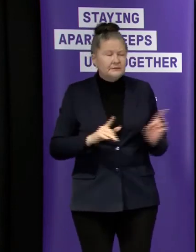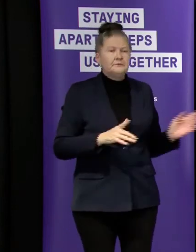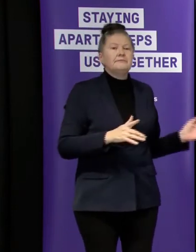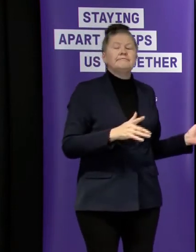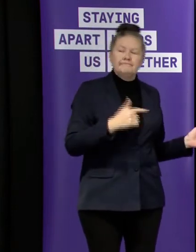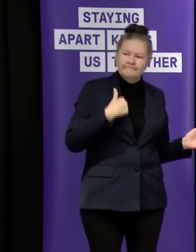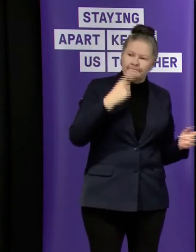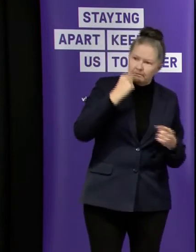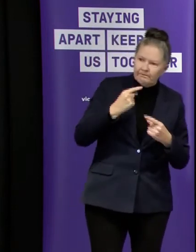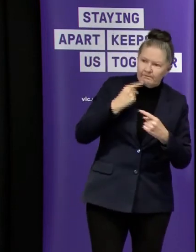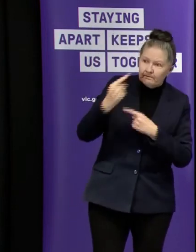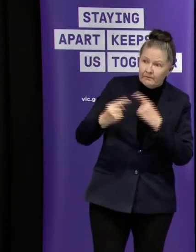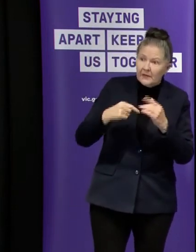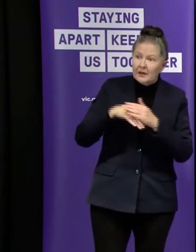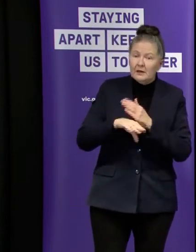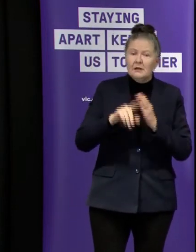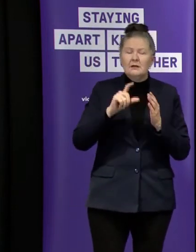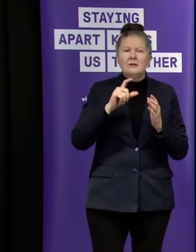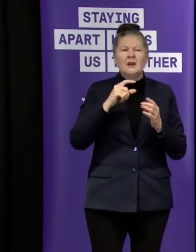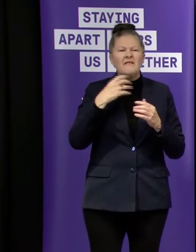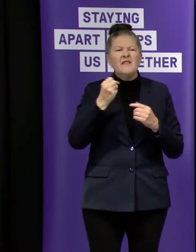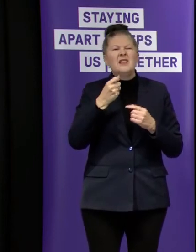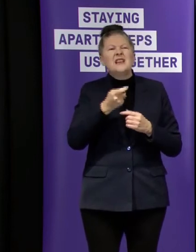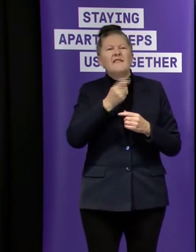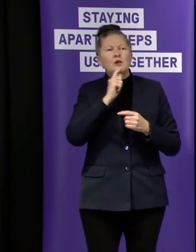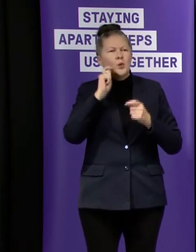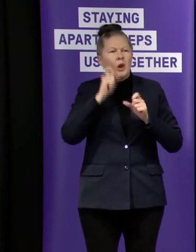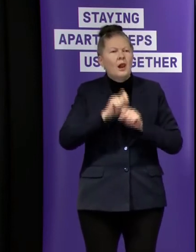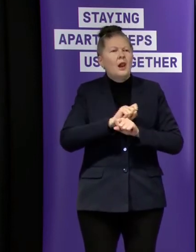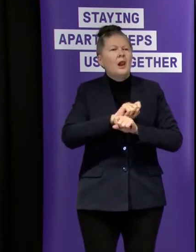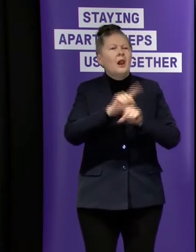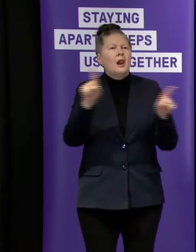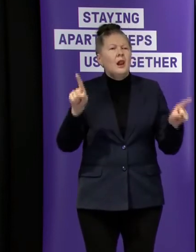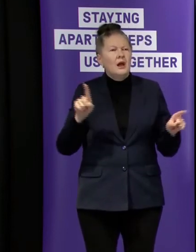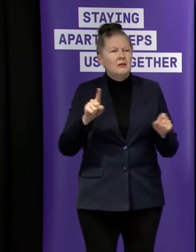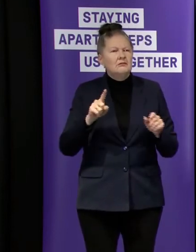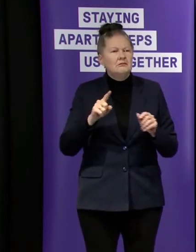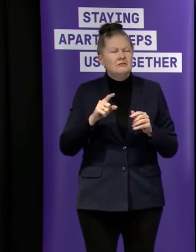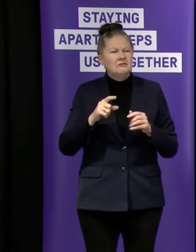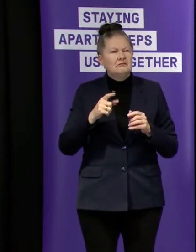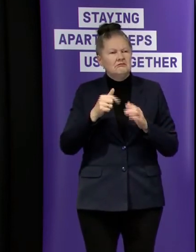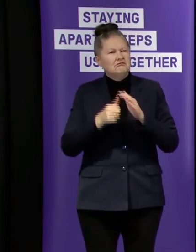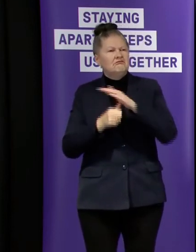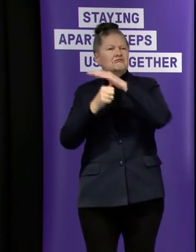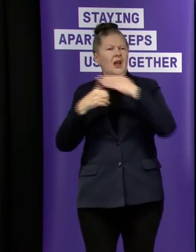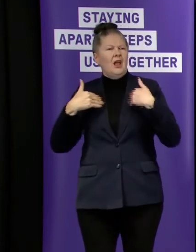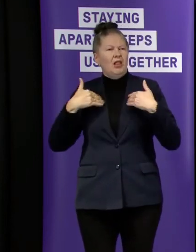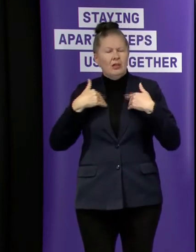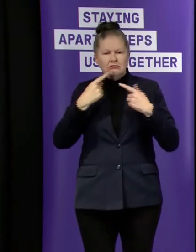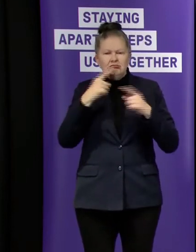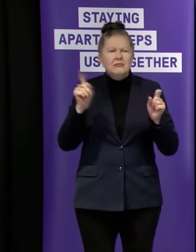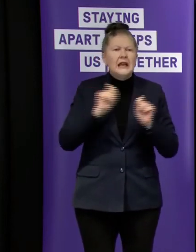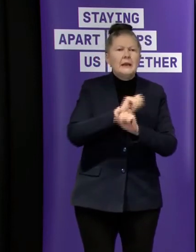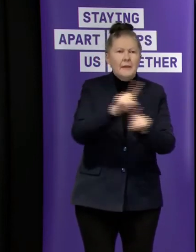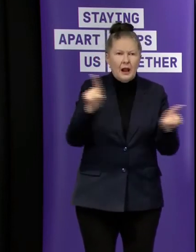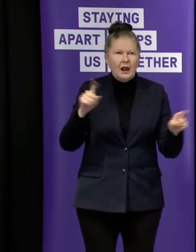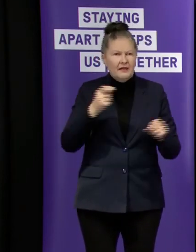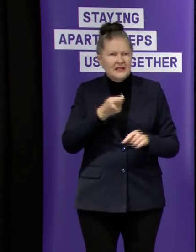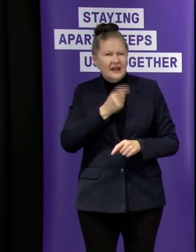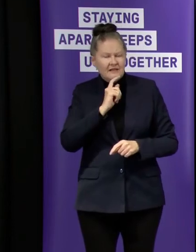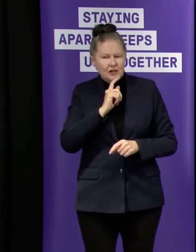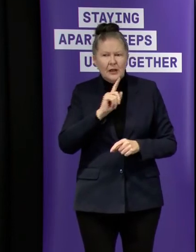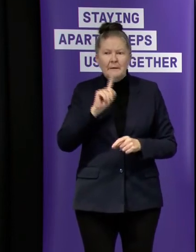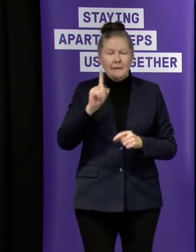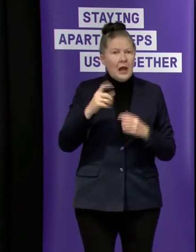you a more detailed breakdown in the co but um most of them are in metropolitan melbourne there's not um so many outside of um the stage four